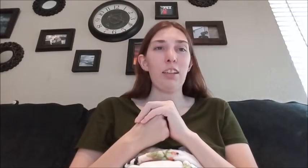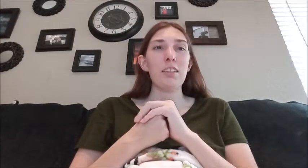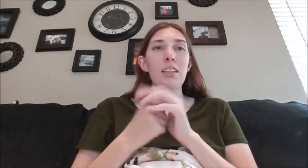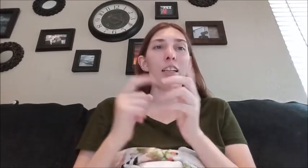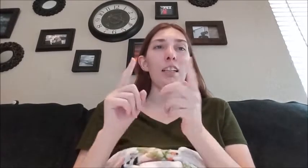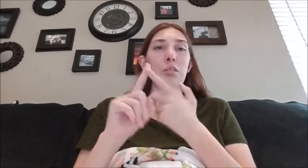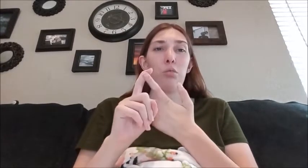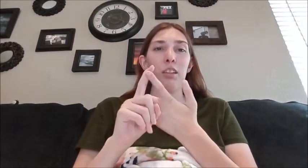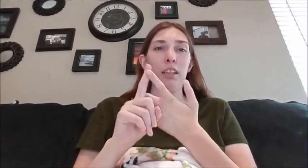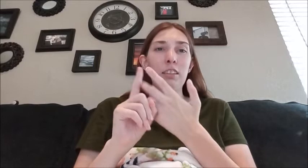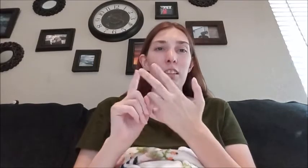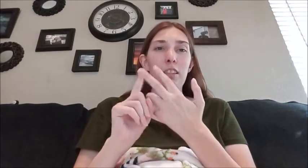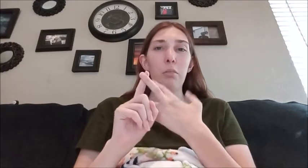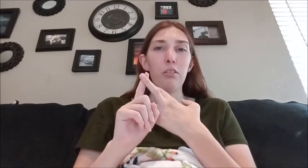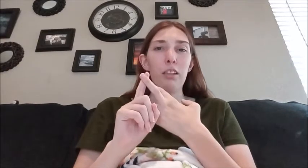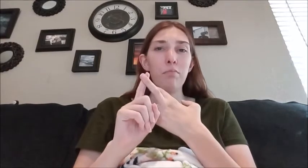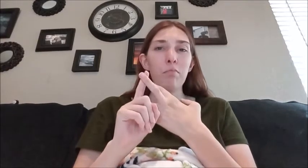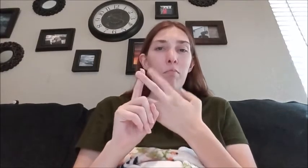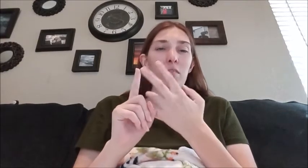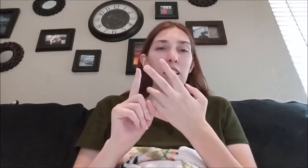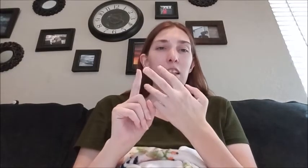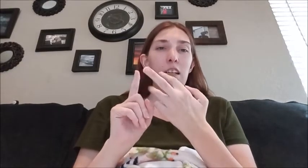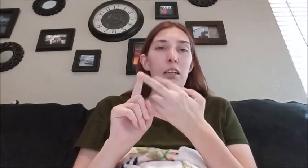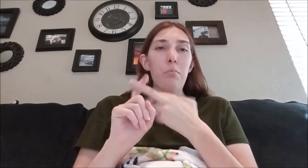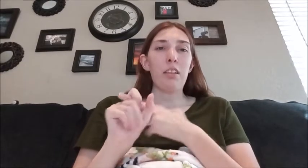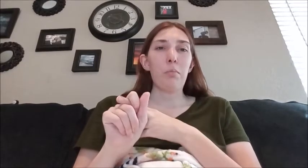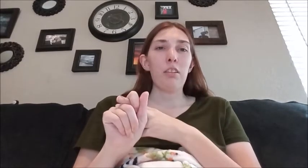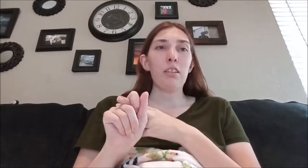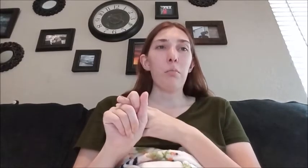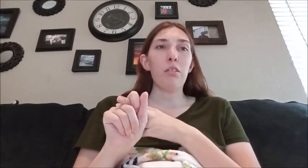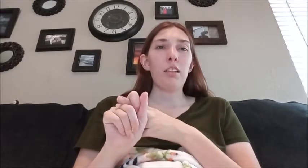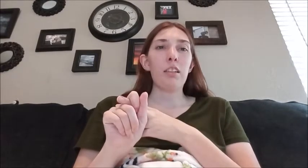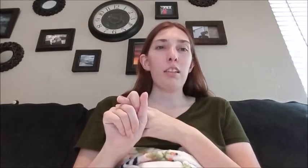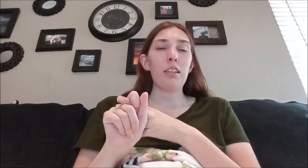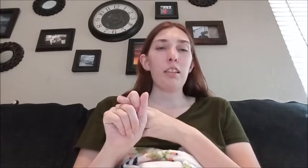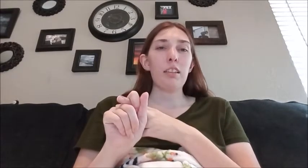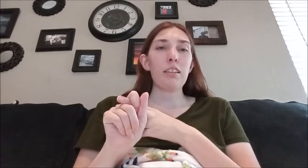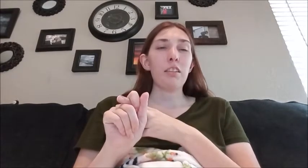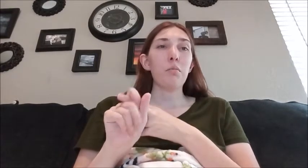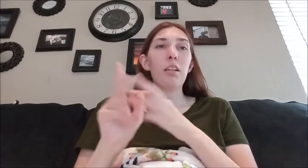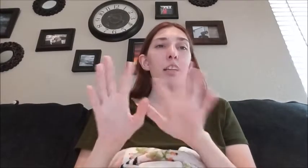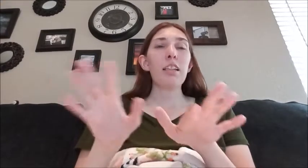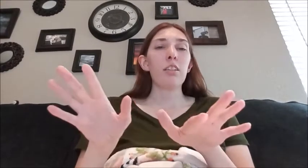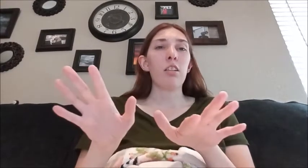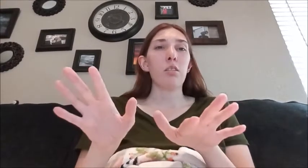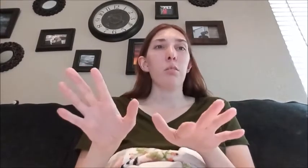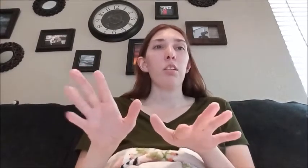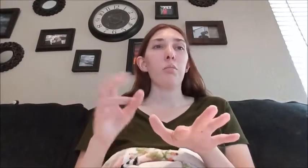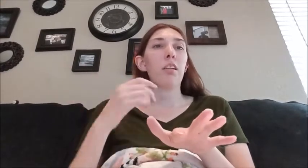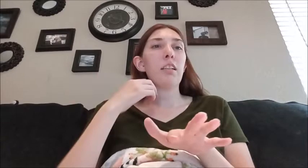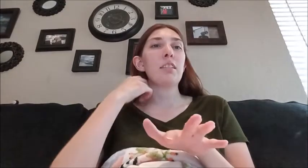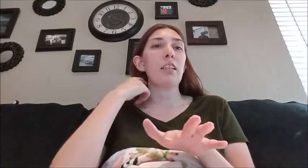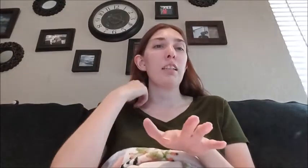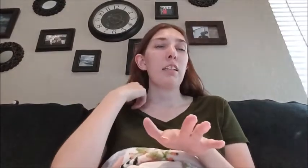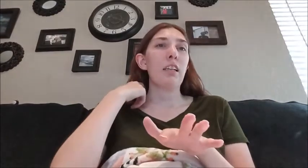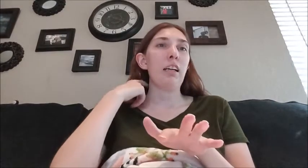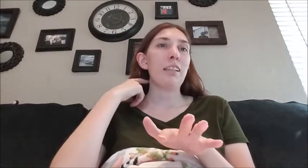cause that is bronchitis and pneumonia but then apparently pneumonia like anything can cause pneumonia to be honest and